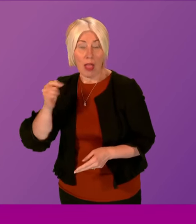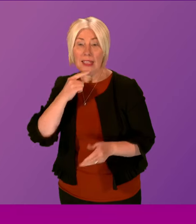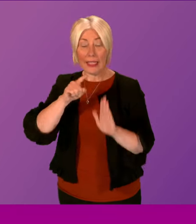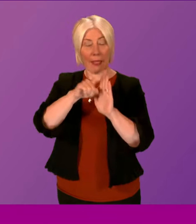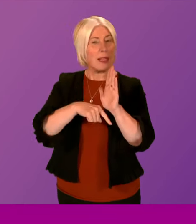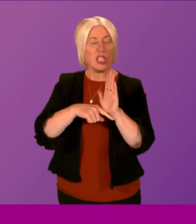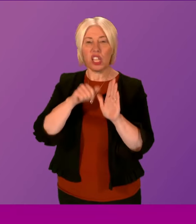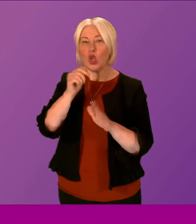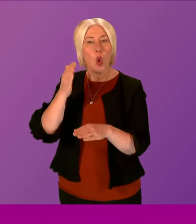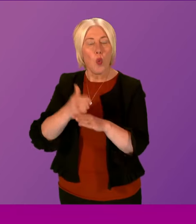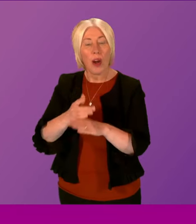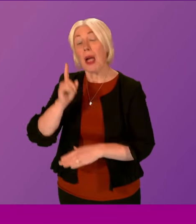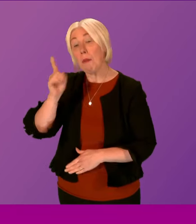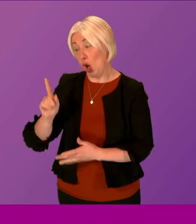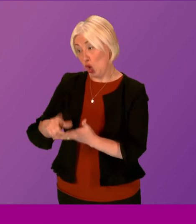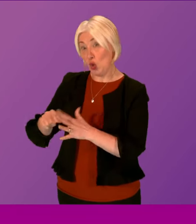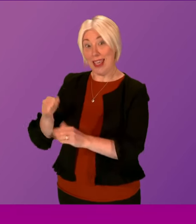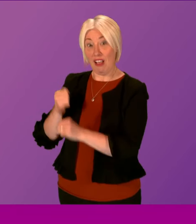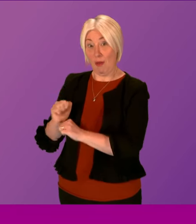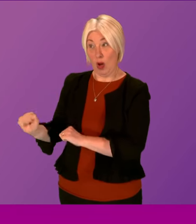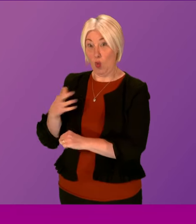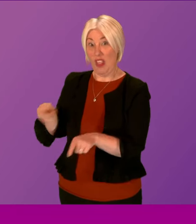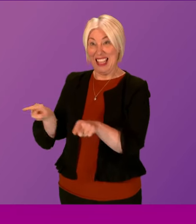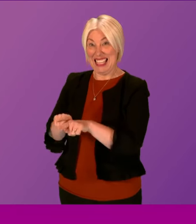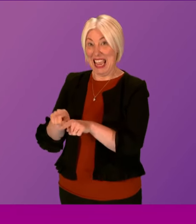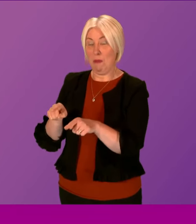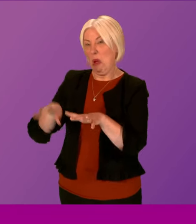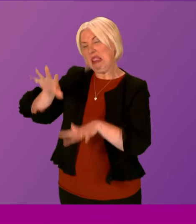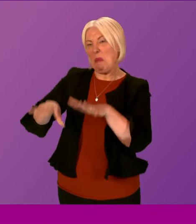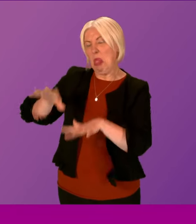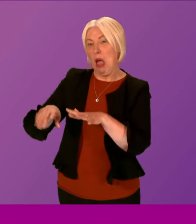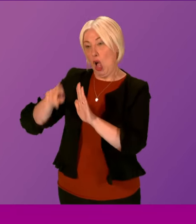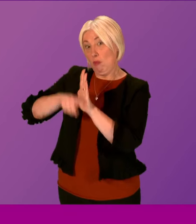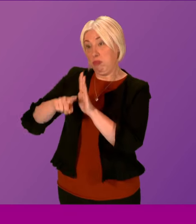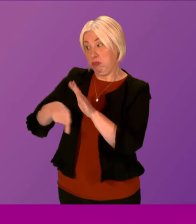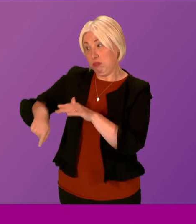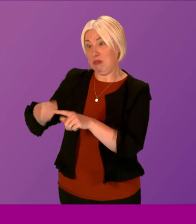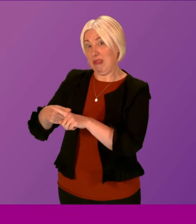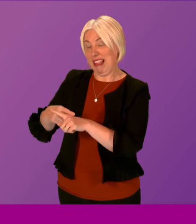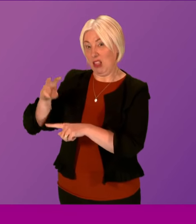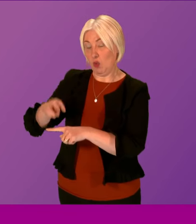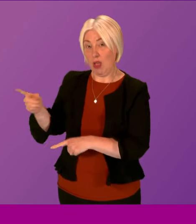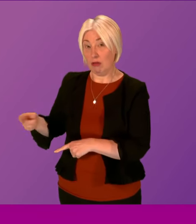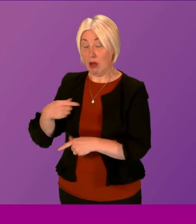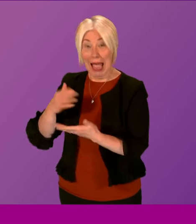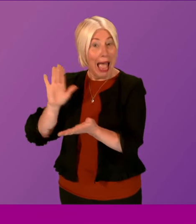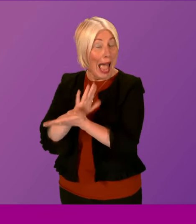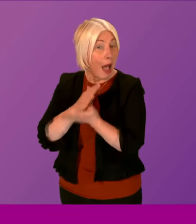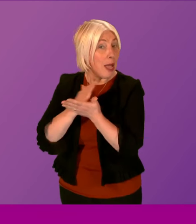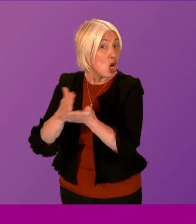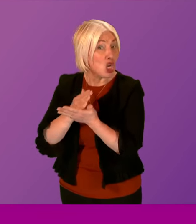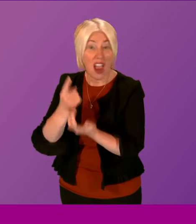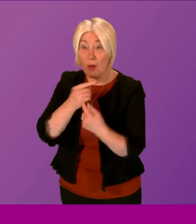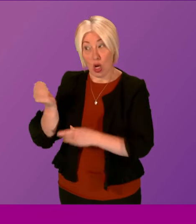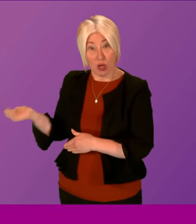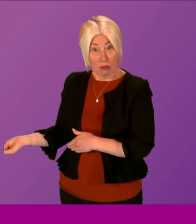isn't working. Of course, the UK Government are looking to legislate for England in a very similar manner indeed and we're happy to share any information with the UK Government and